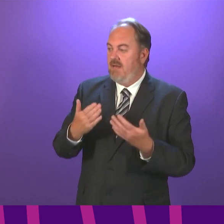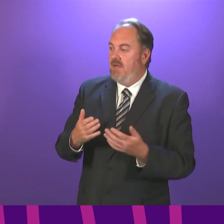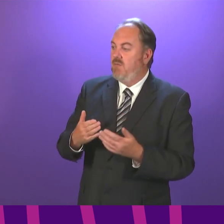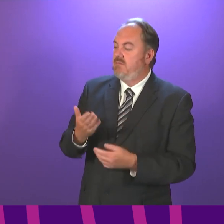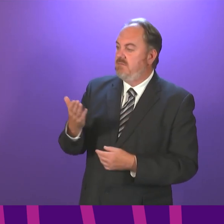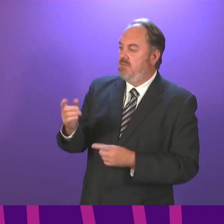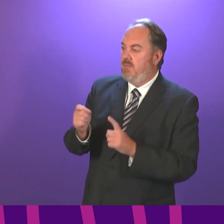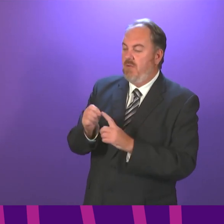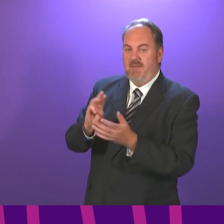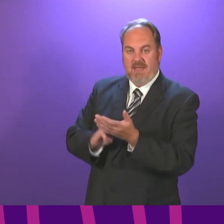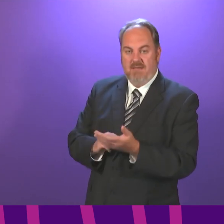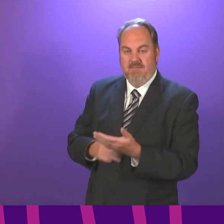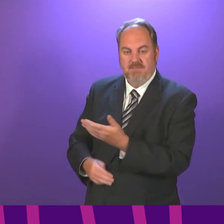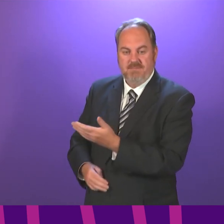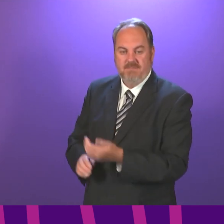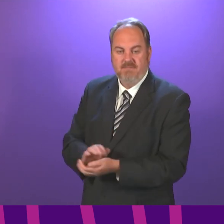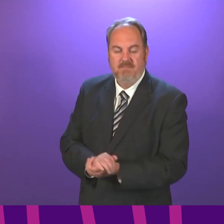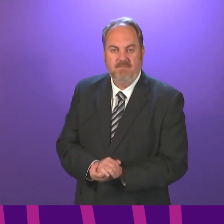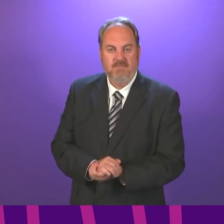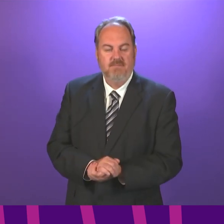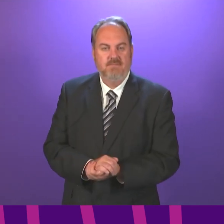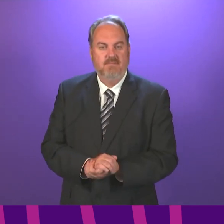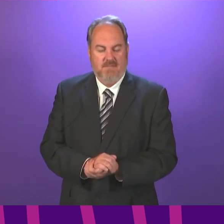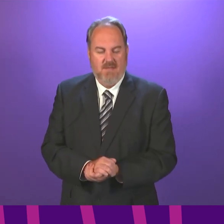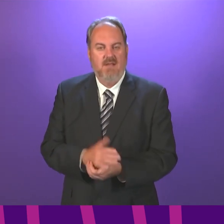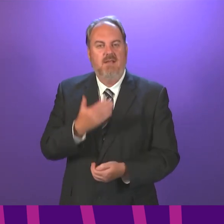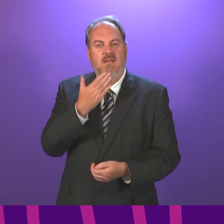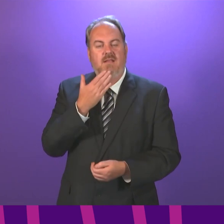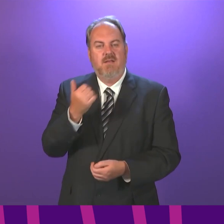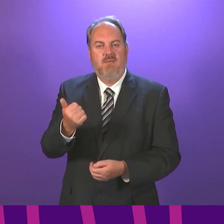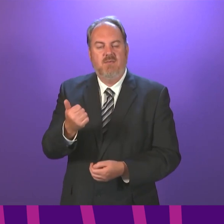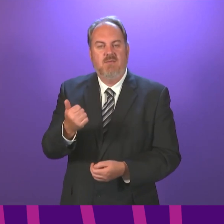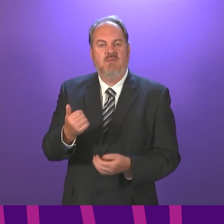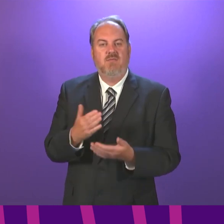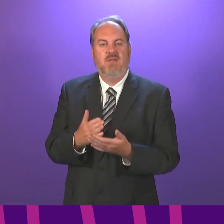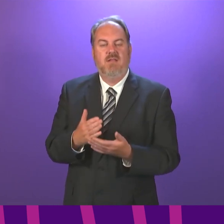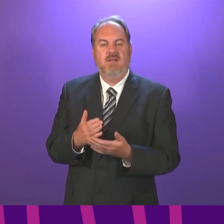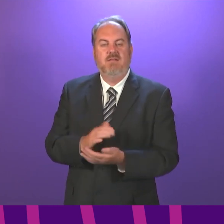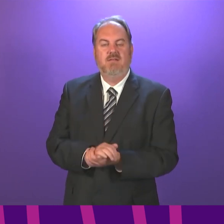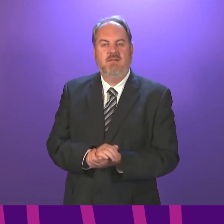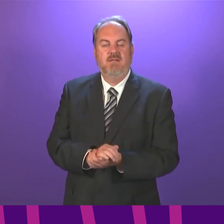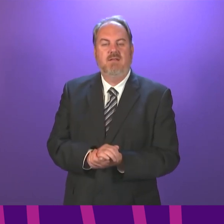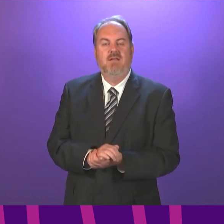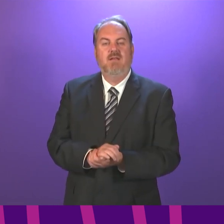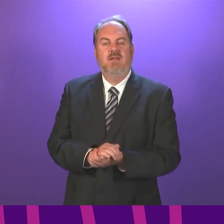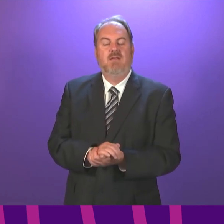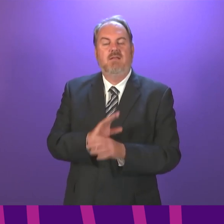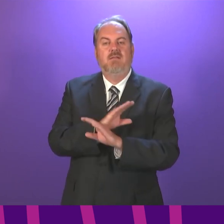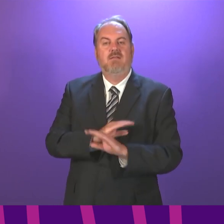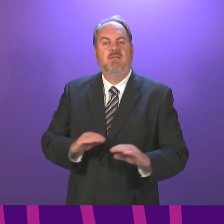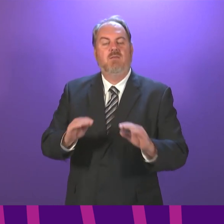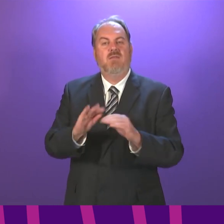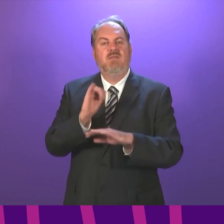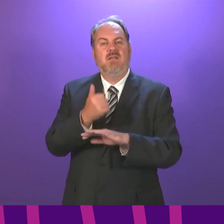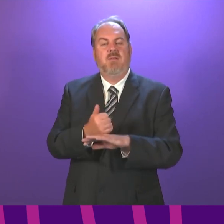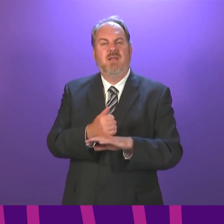MacDonald. MacDonald, Thank you, Presiding Officer. Having raised the issue of the need for a digital